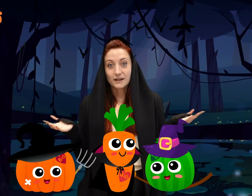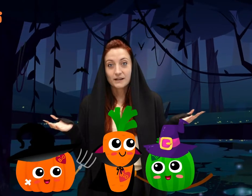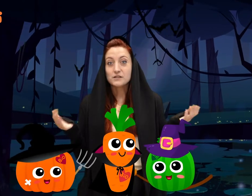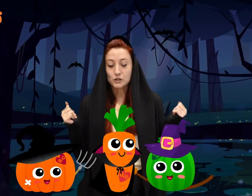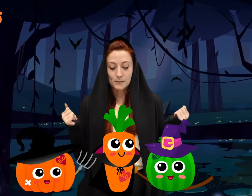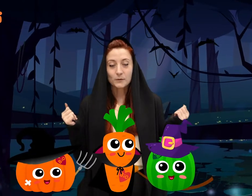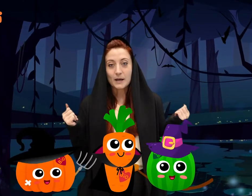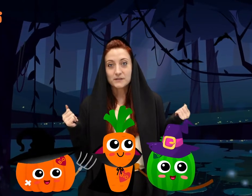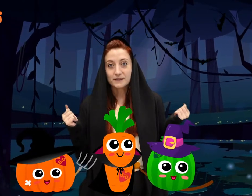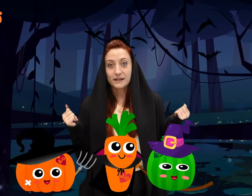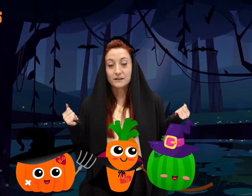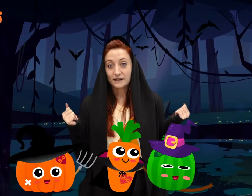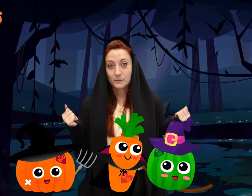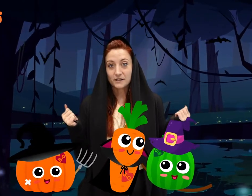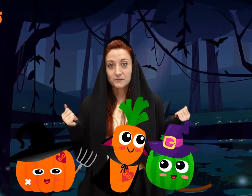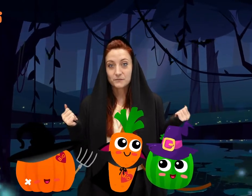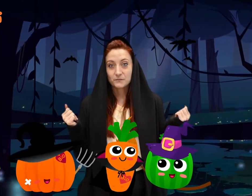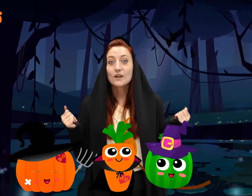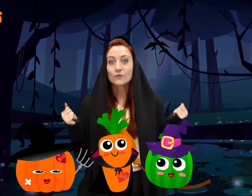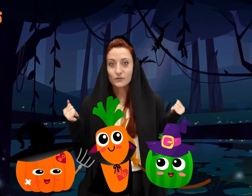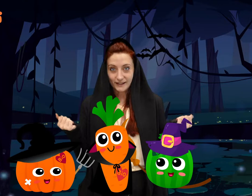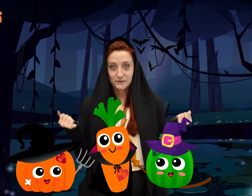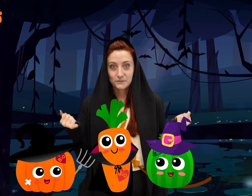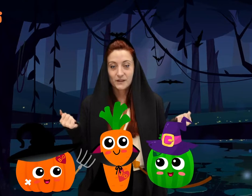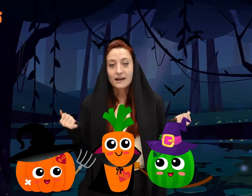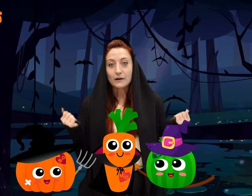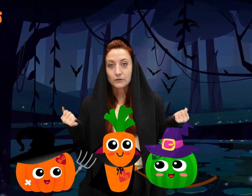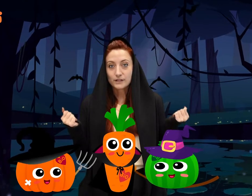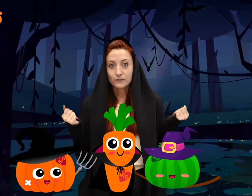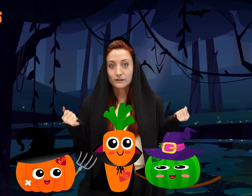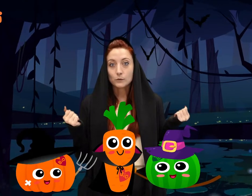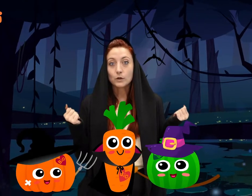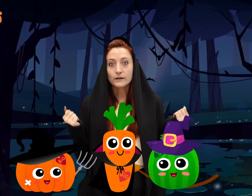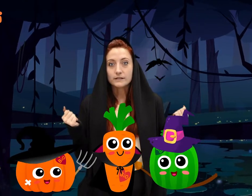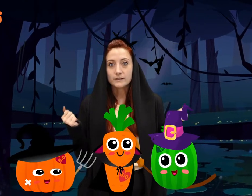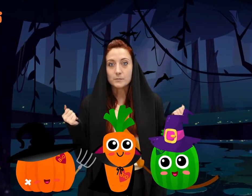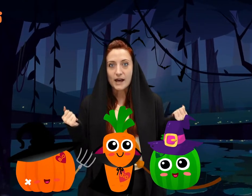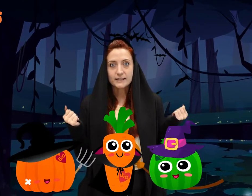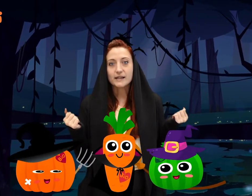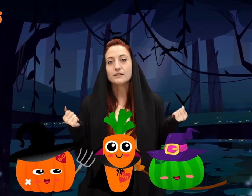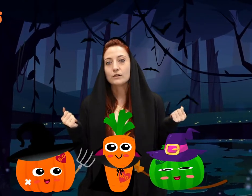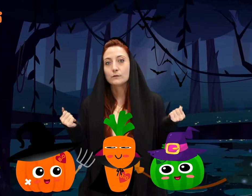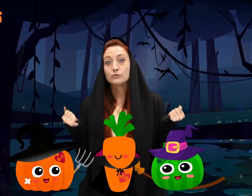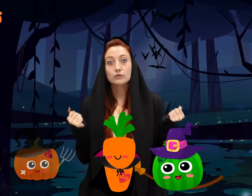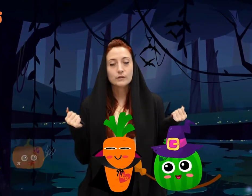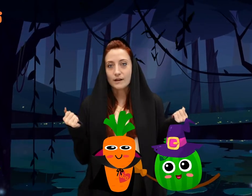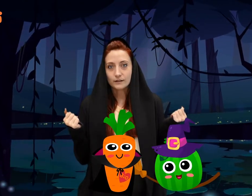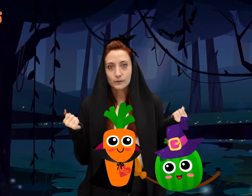Do you remember what happened at the end of the last part? Right, our three friends were worried that a bad candy curse would ruin their Halloween.